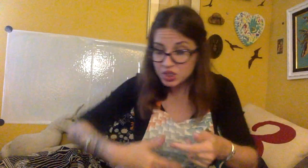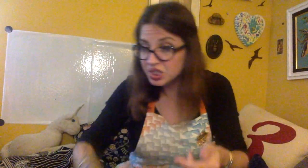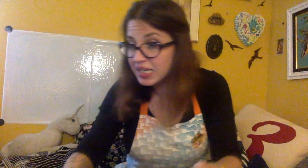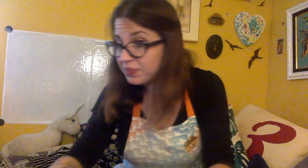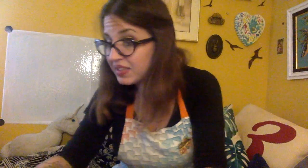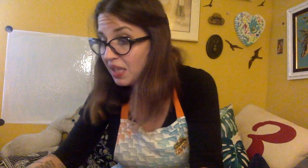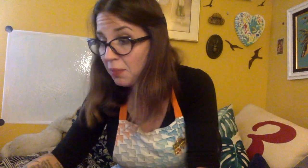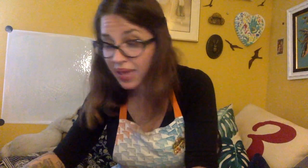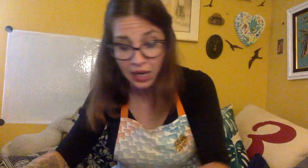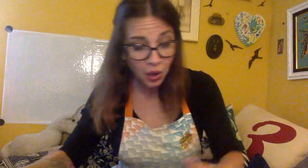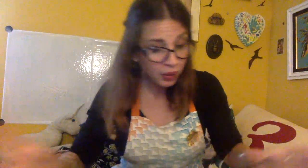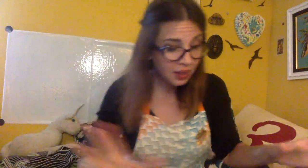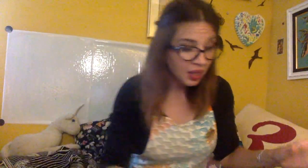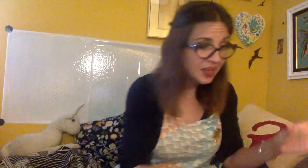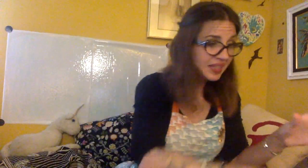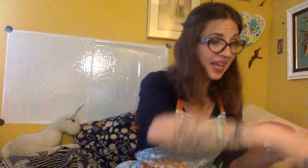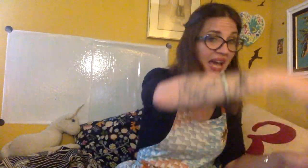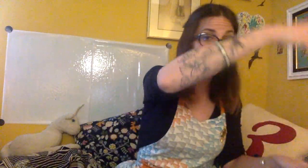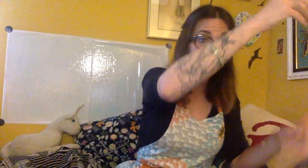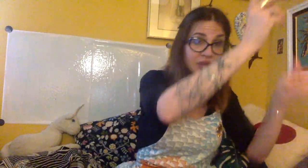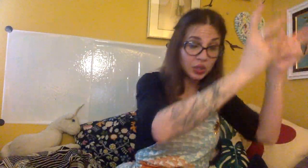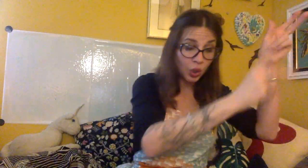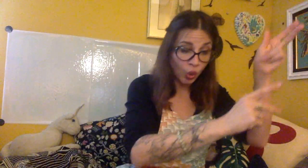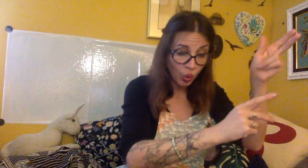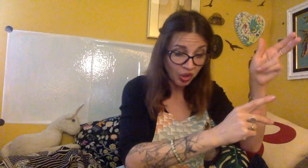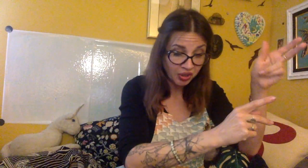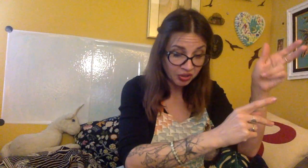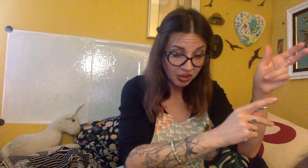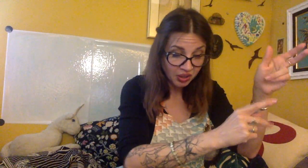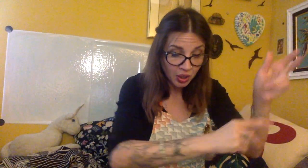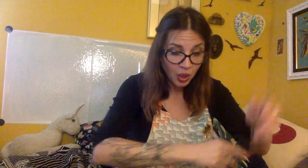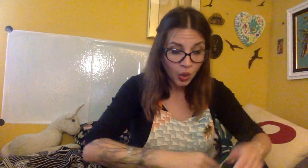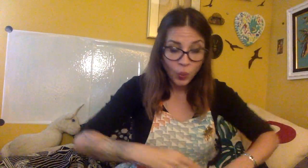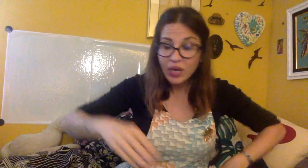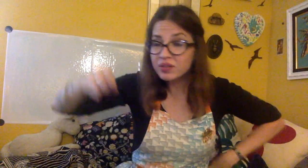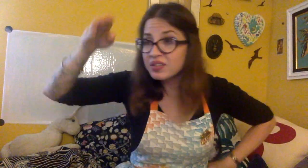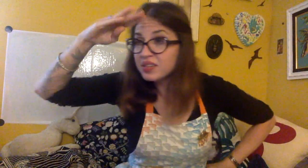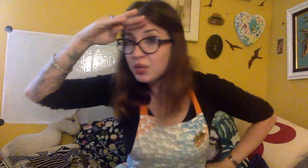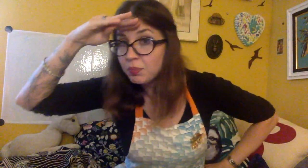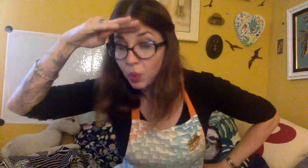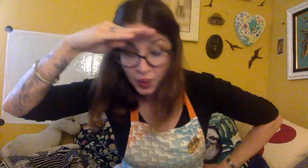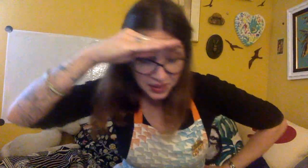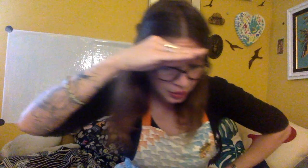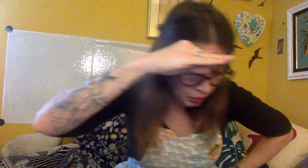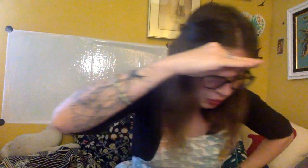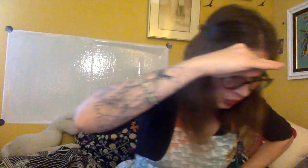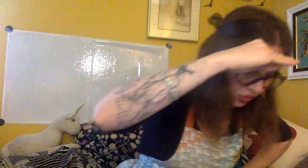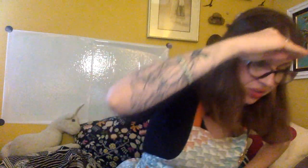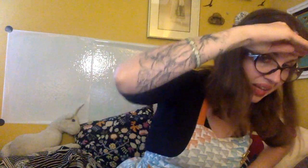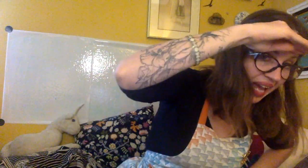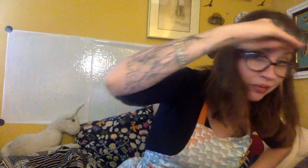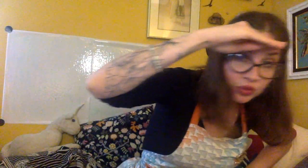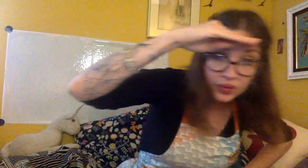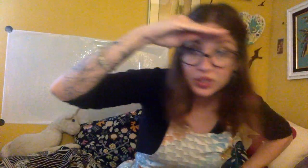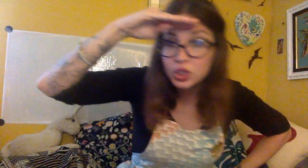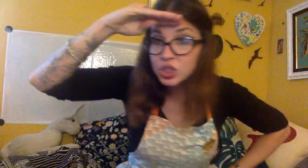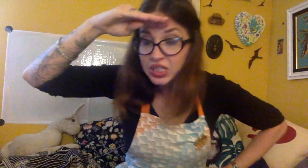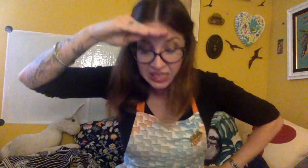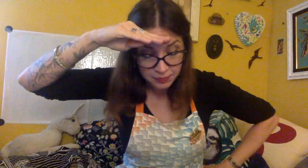sheep's in the meadow, the cow's in the corn. Where's the little boy who looks after the sheep?